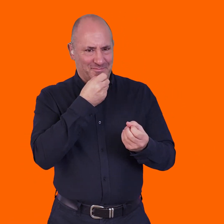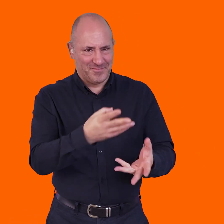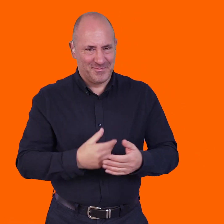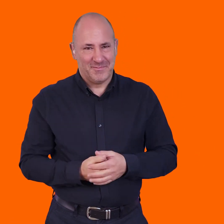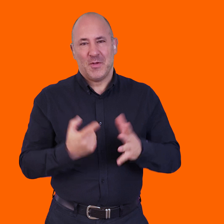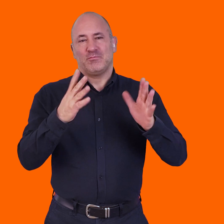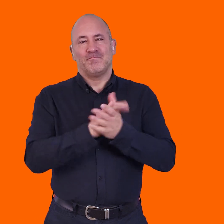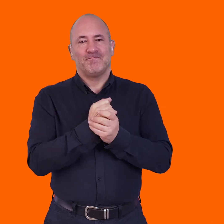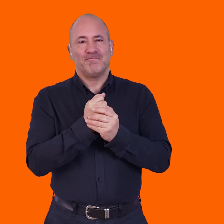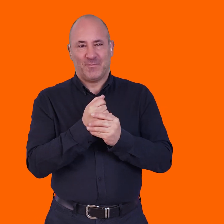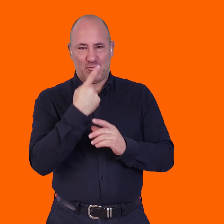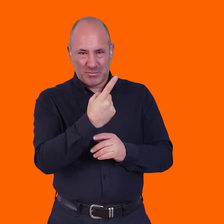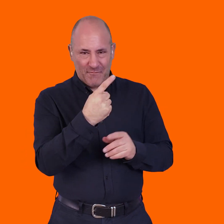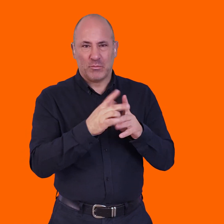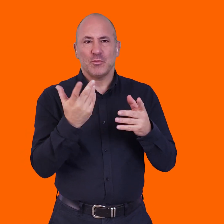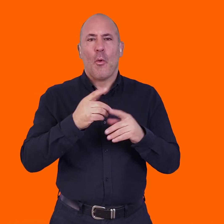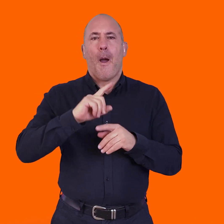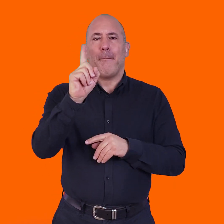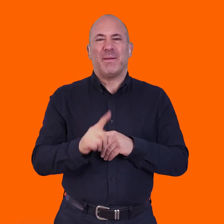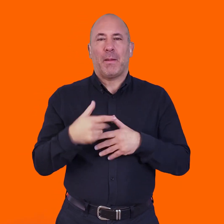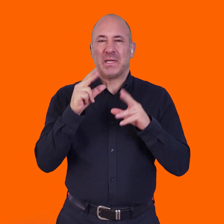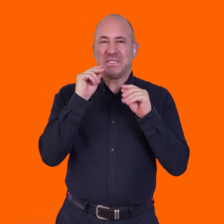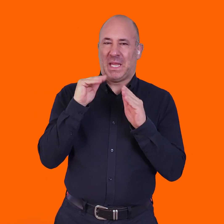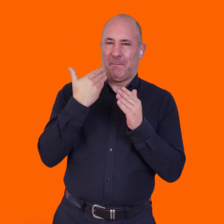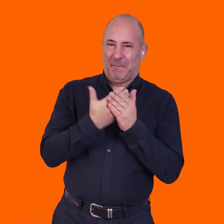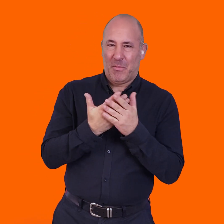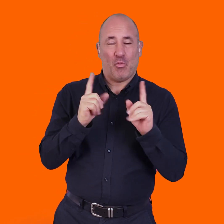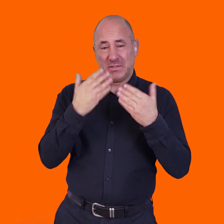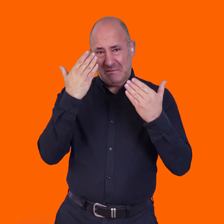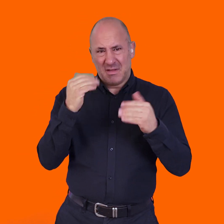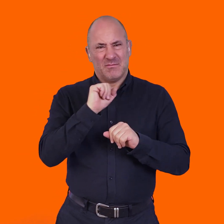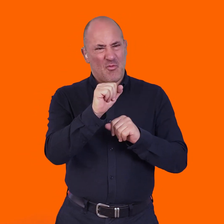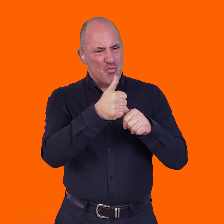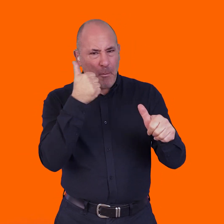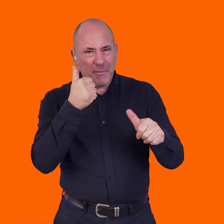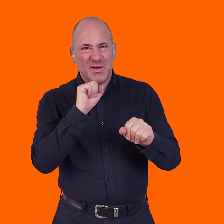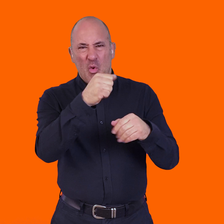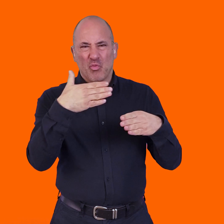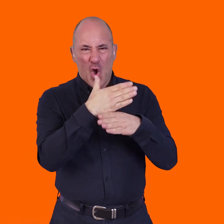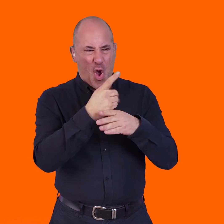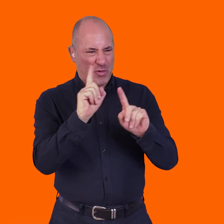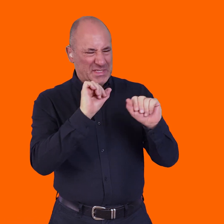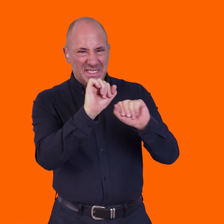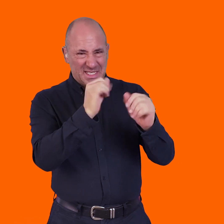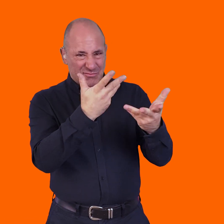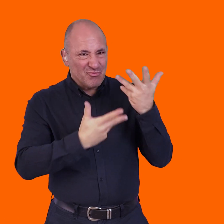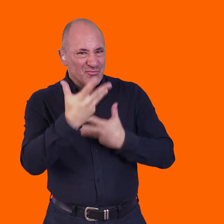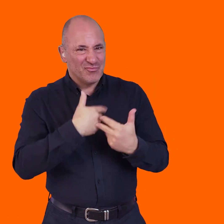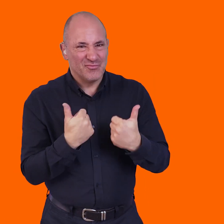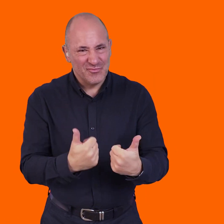First of all, Robert, and for the people who maybe, you know, have been asleep for a little while or whatever, can you please tell us a little bit about the company